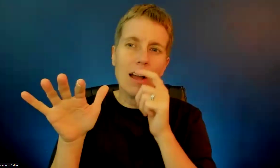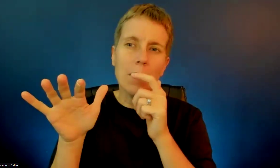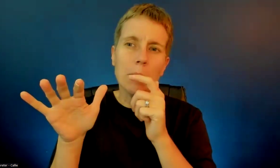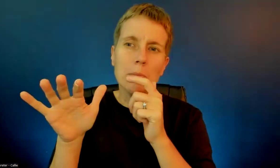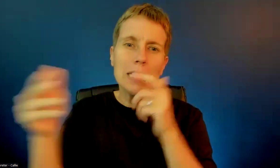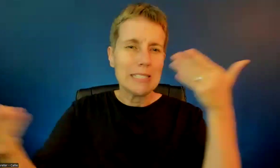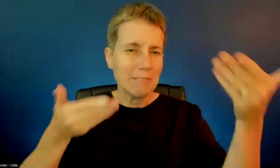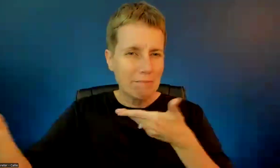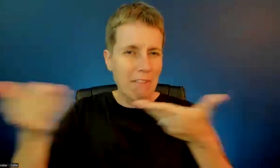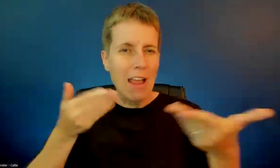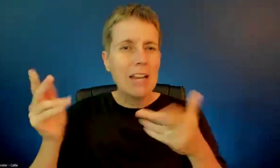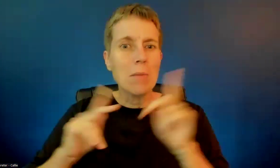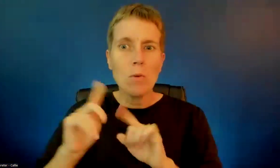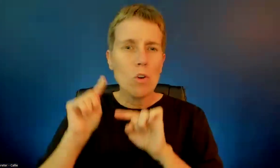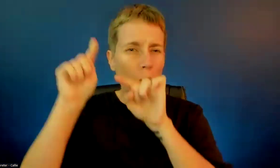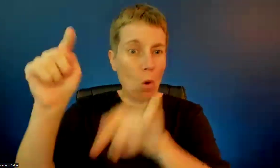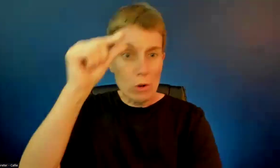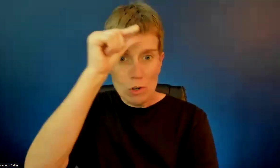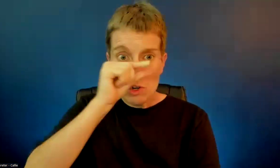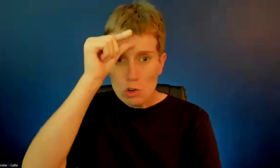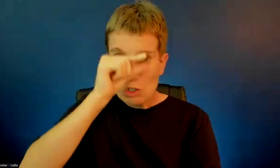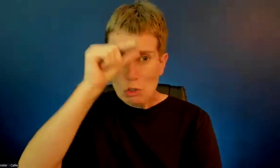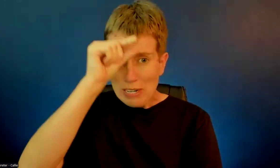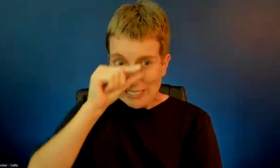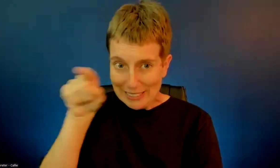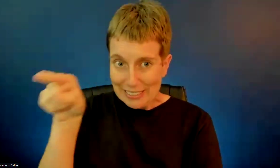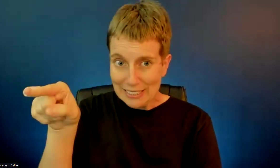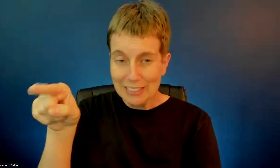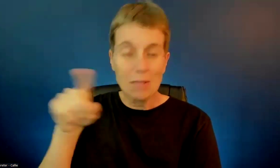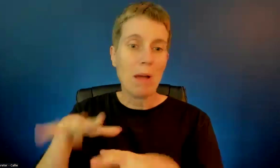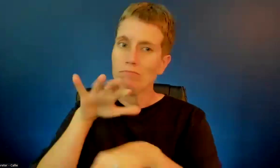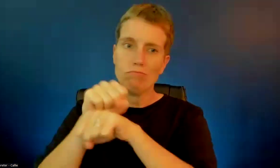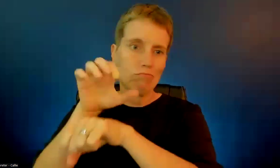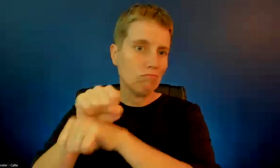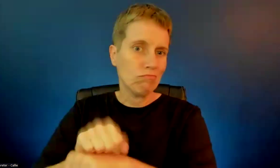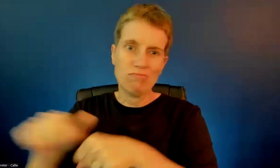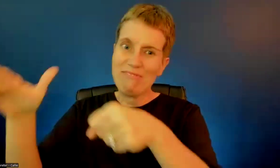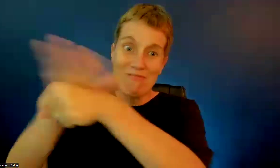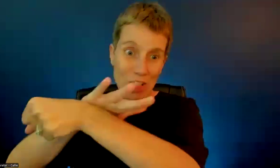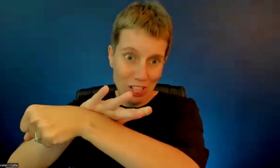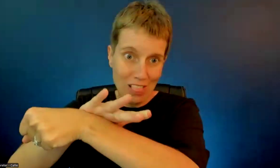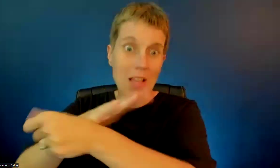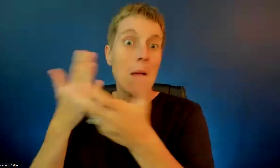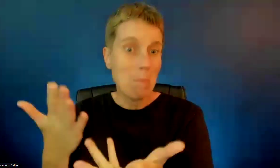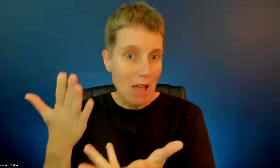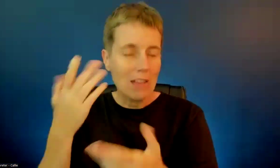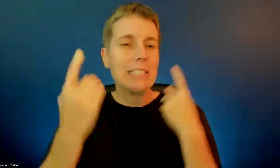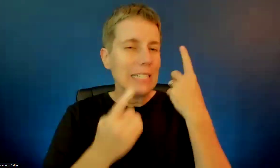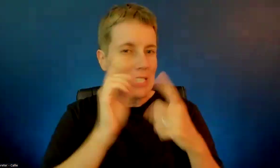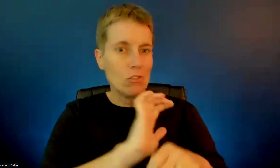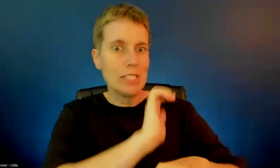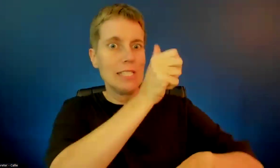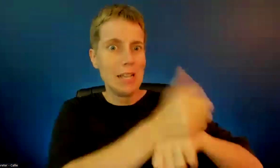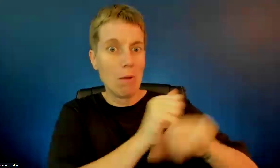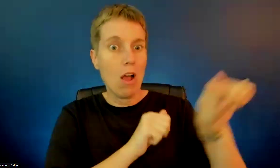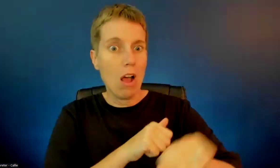Greece. But unfortunately, that one's sold out. However, he's looking to see if he can get enough people that want